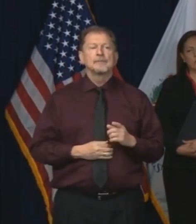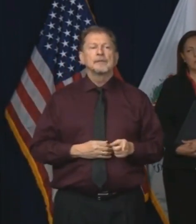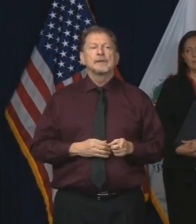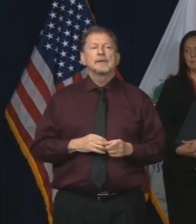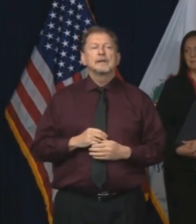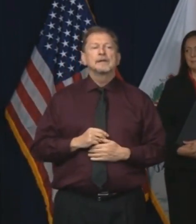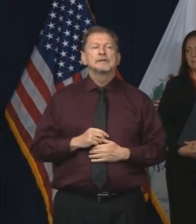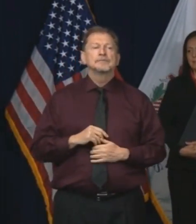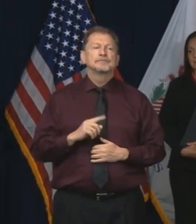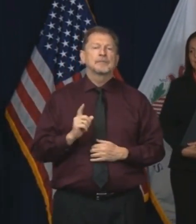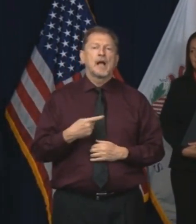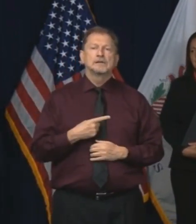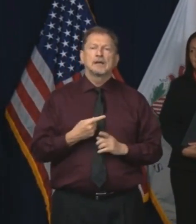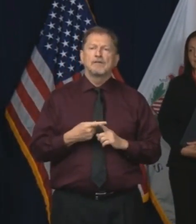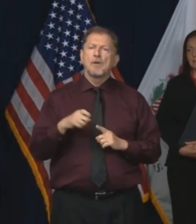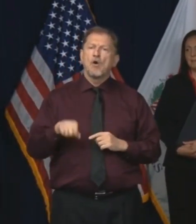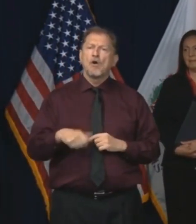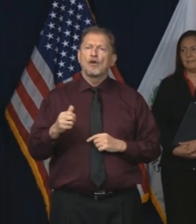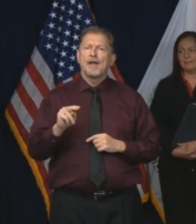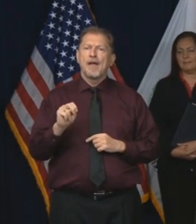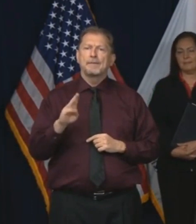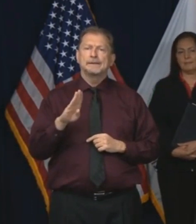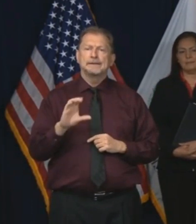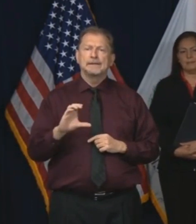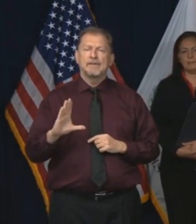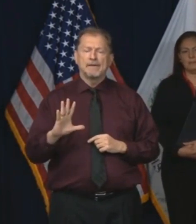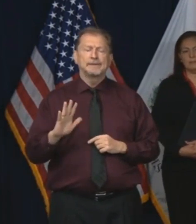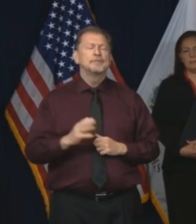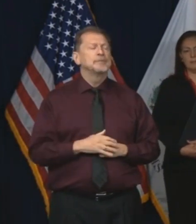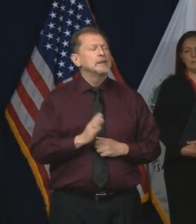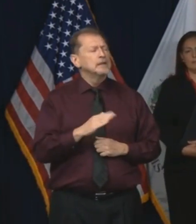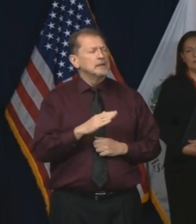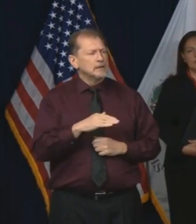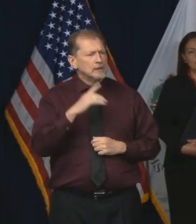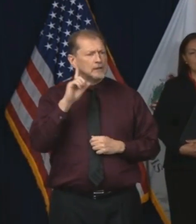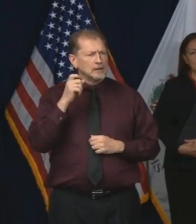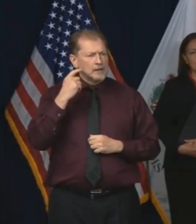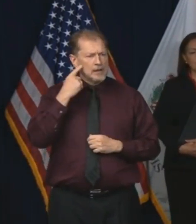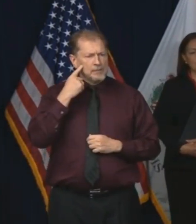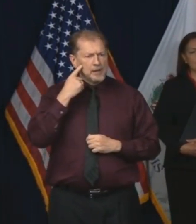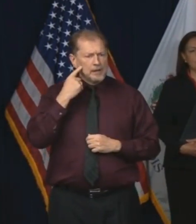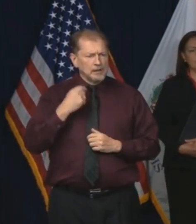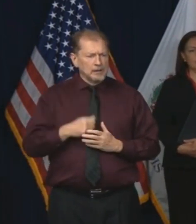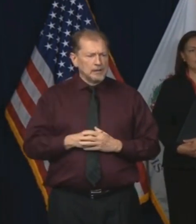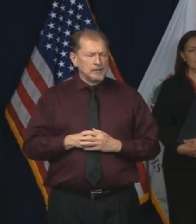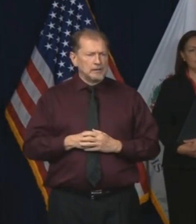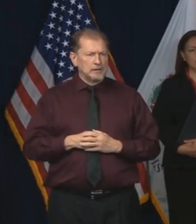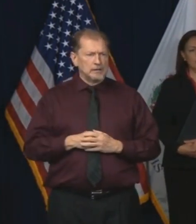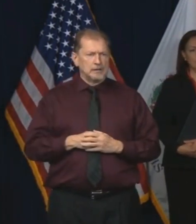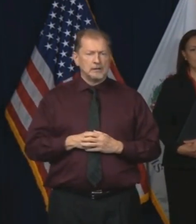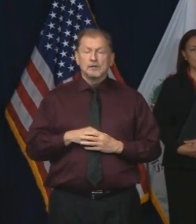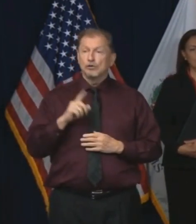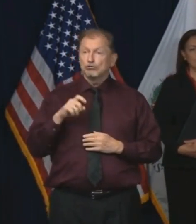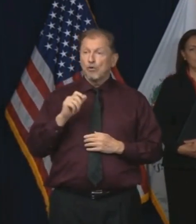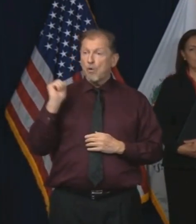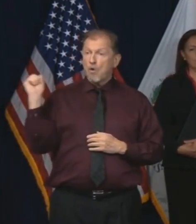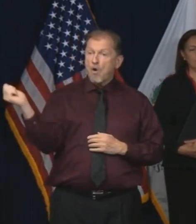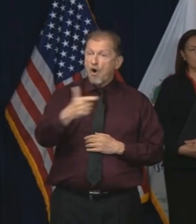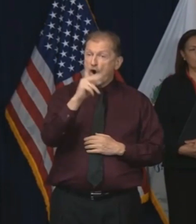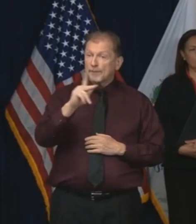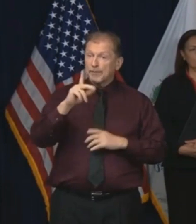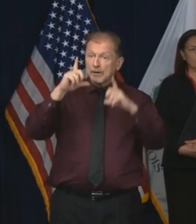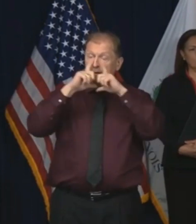is from Lexi from NBC5. Can you have the governor elaborate? Is wearing some sort of face covering a recommendation or